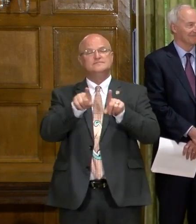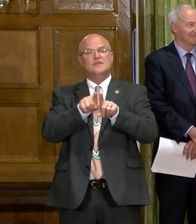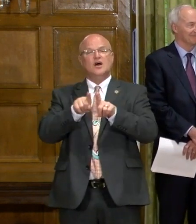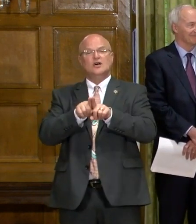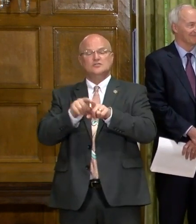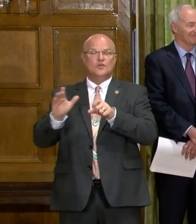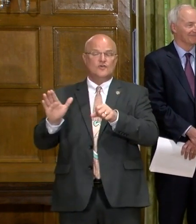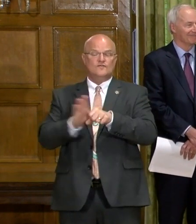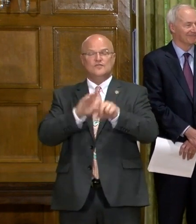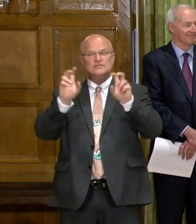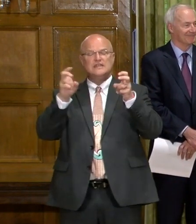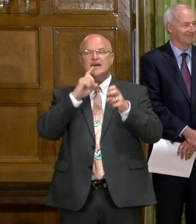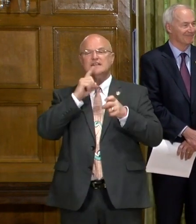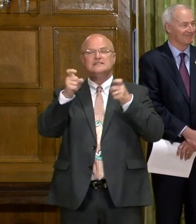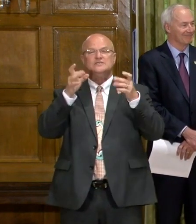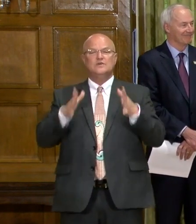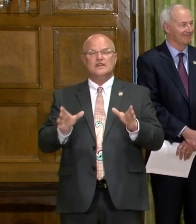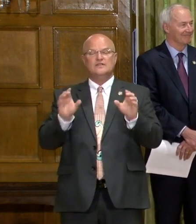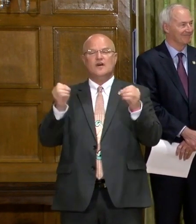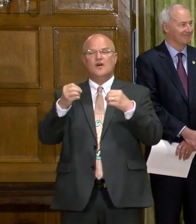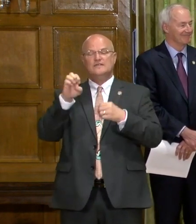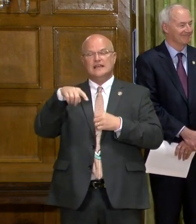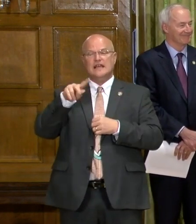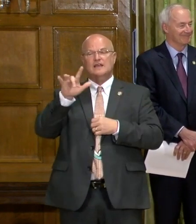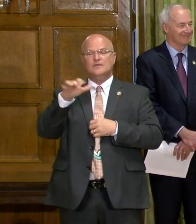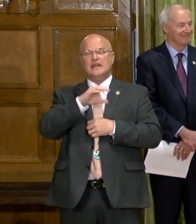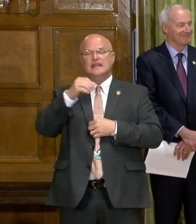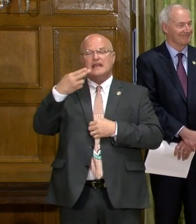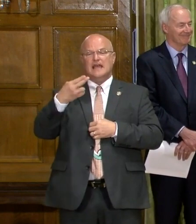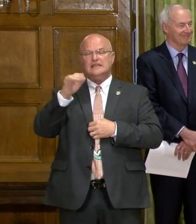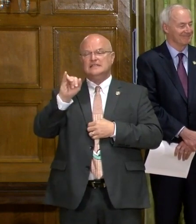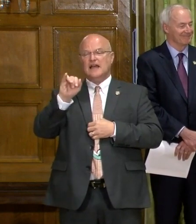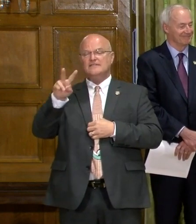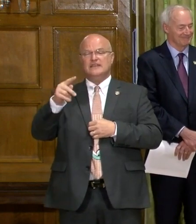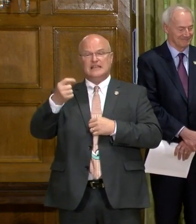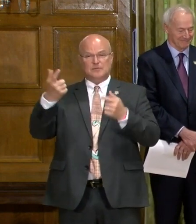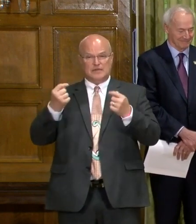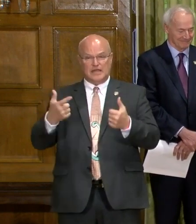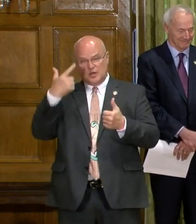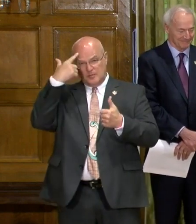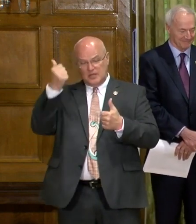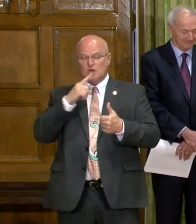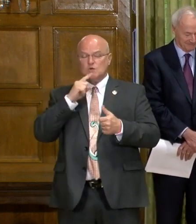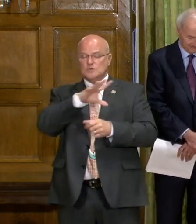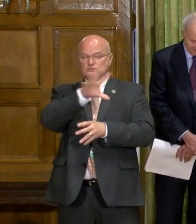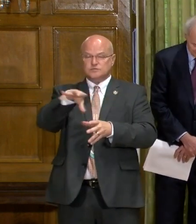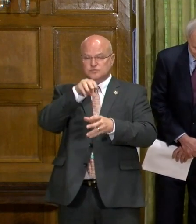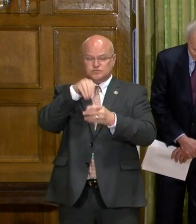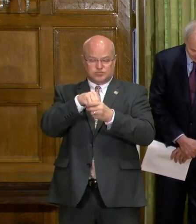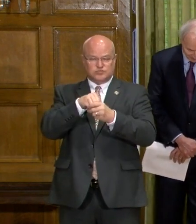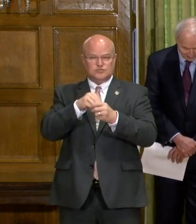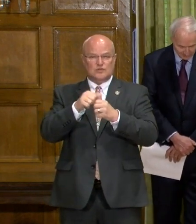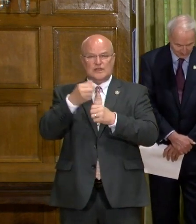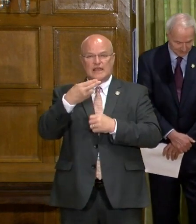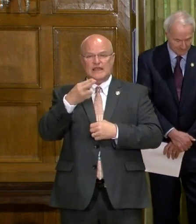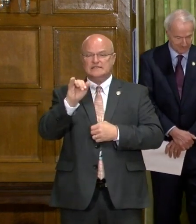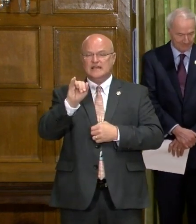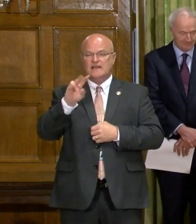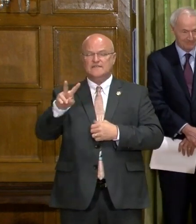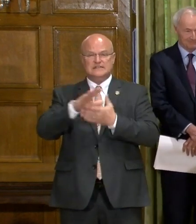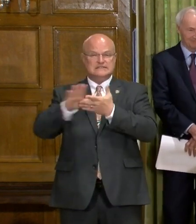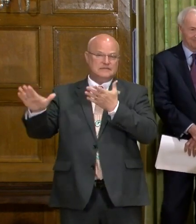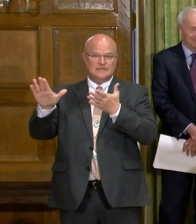also, her full title is, uh, director of the Office of Health Equity and HIV Elimination, because she has played a pivotal role in our HIV